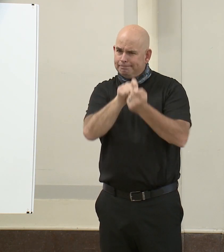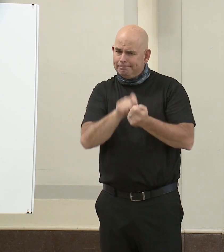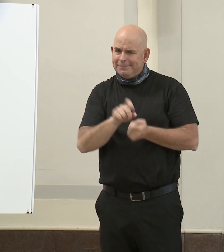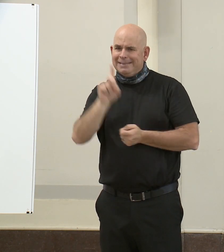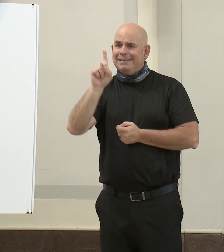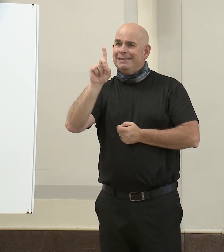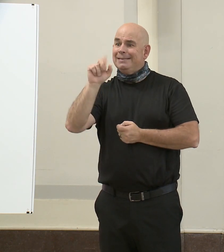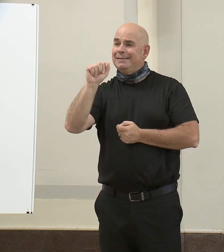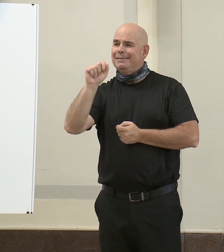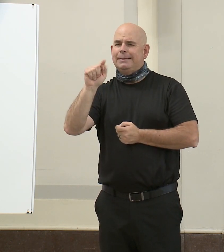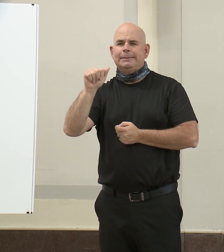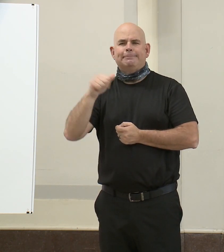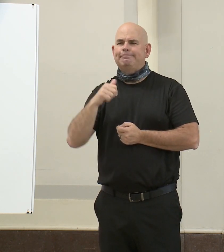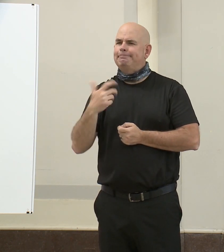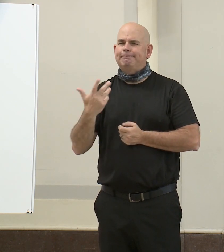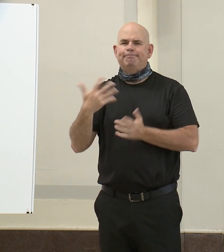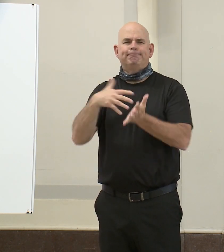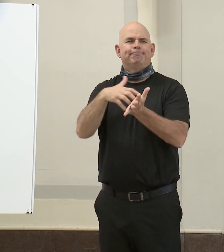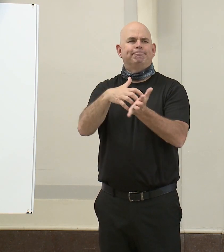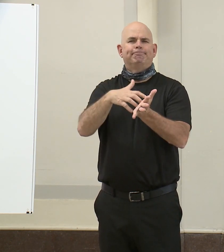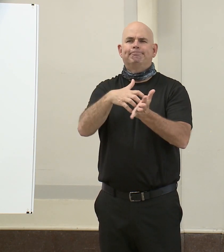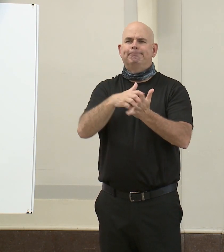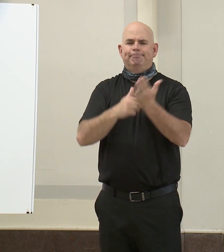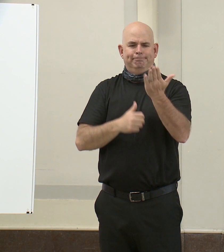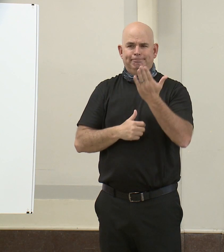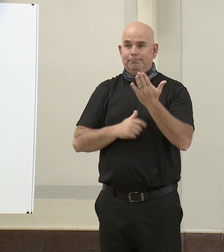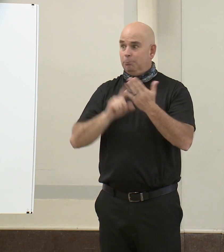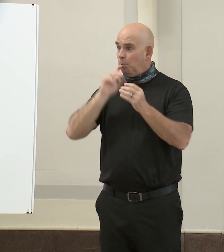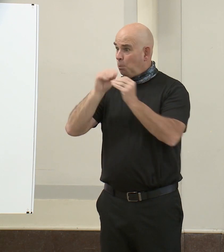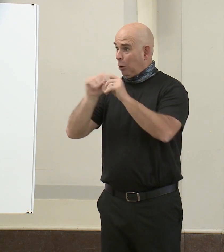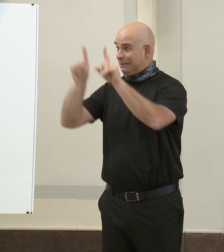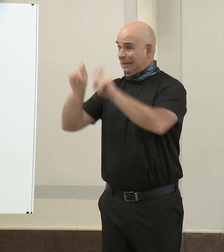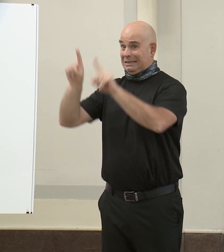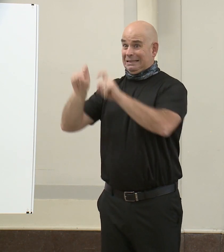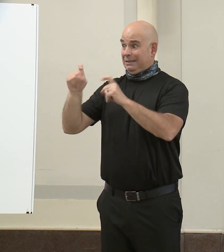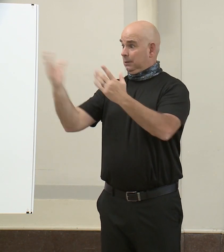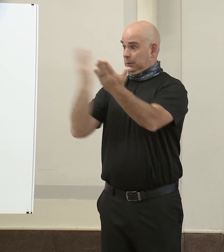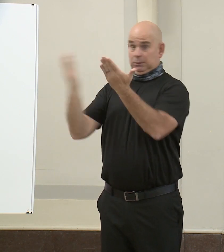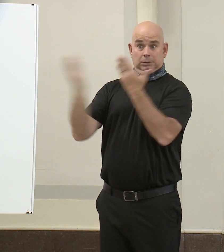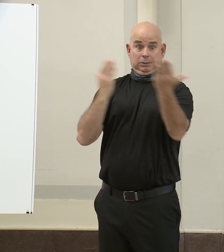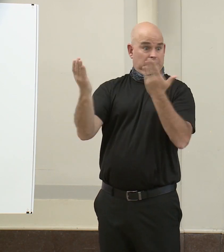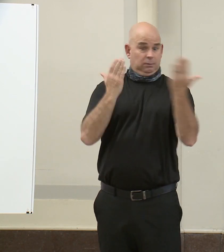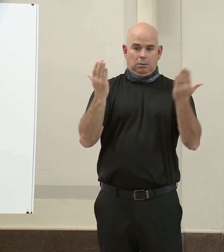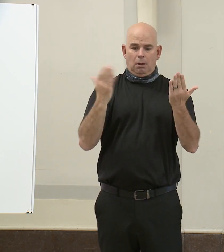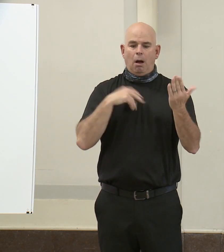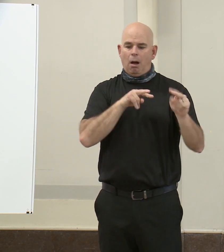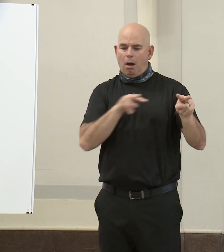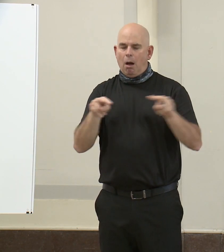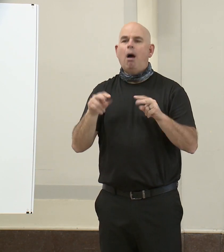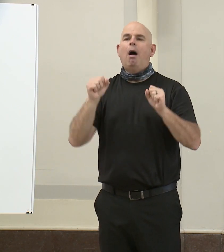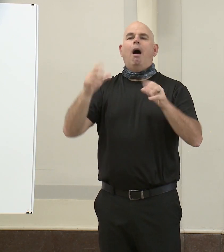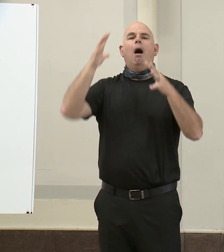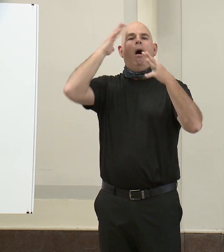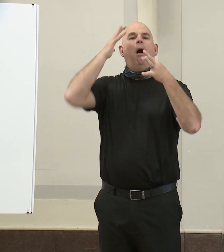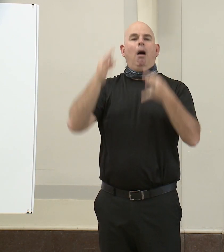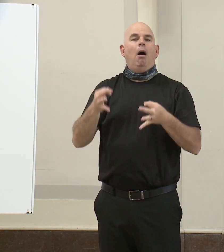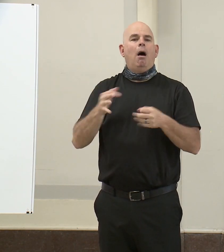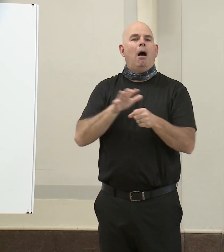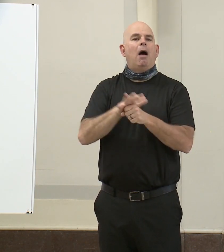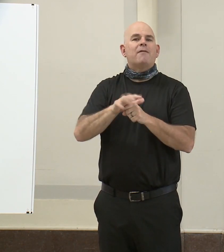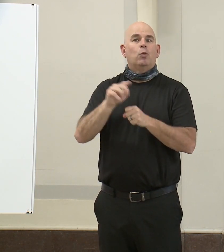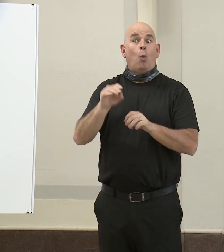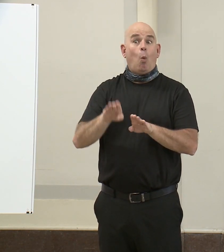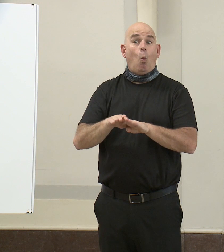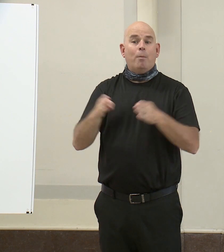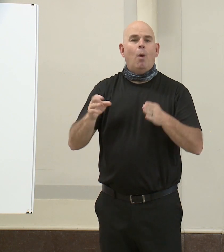This means we need to have enough test kits to be able to test anyone in Baltimore City who was showing symptoms of COVID and anyone else